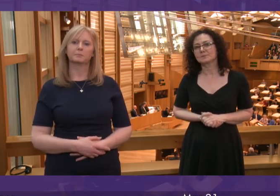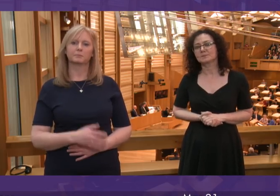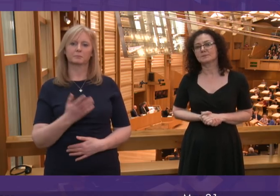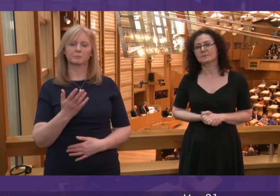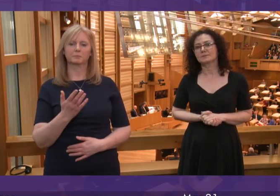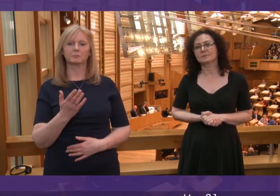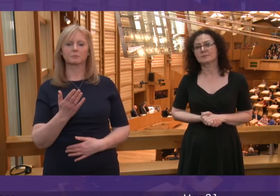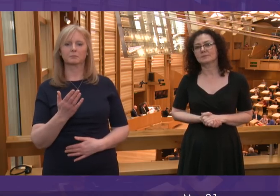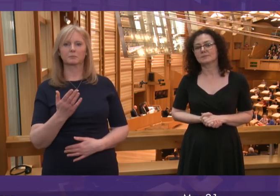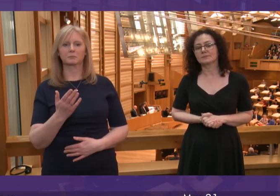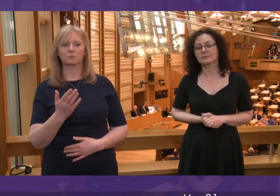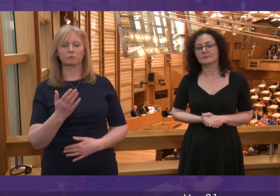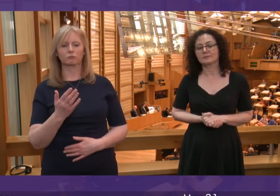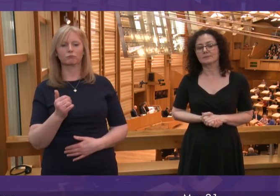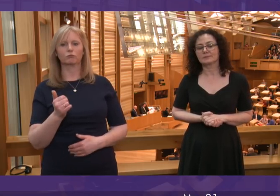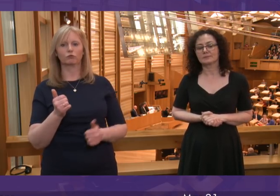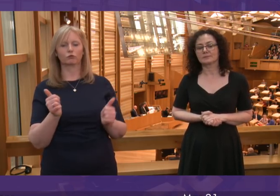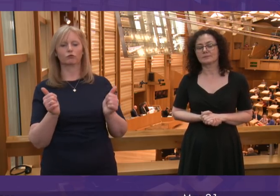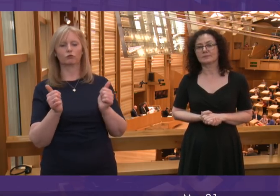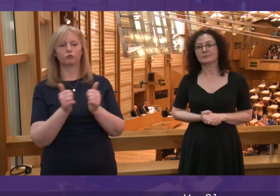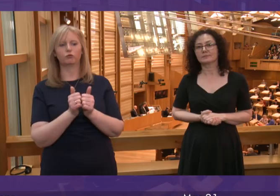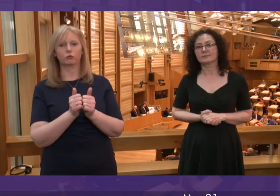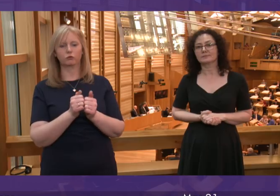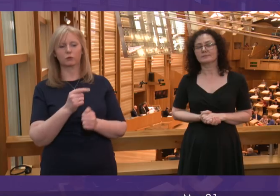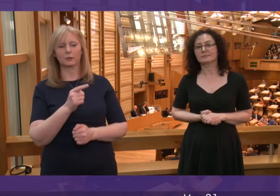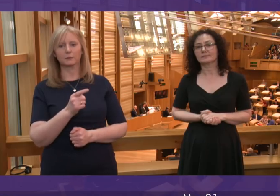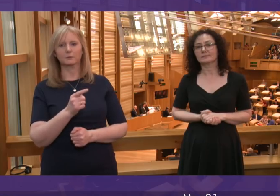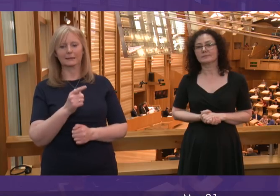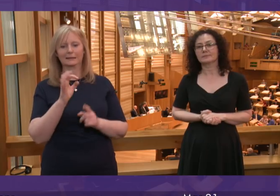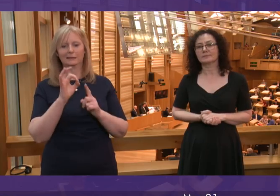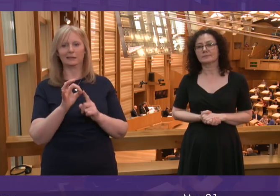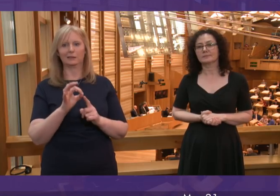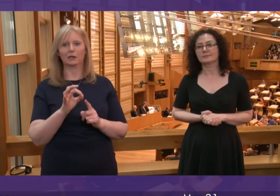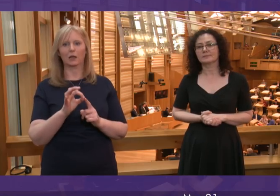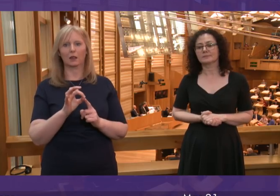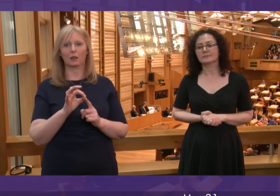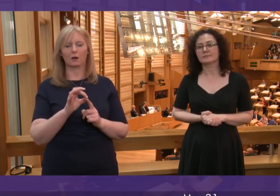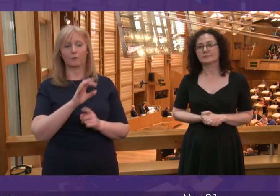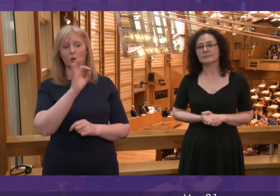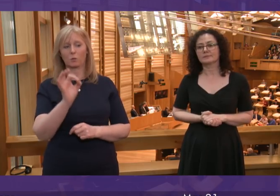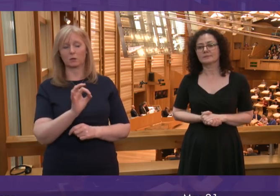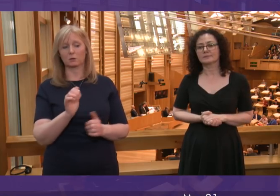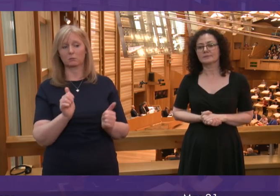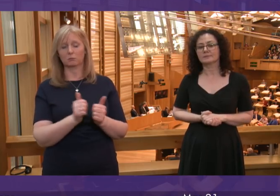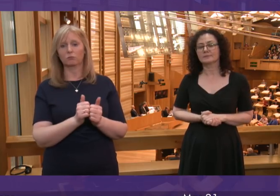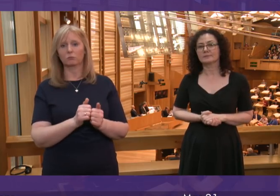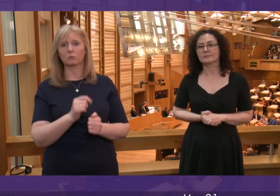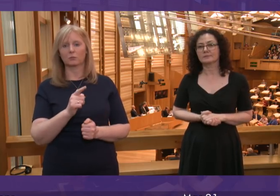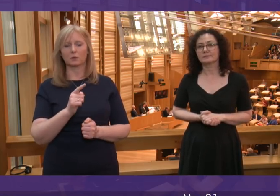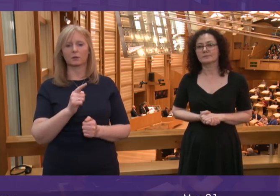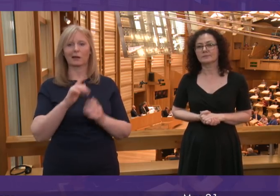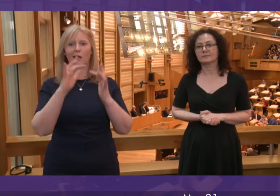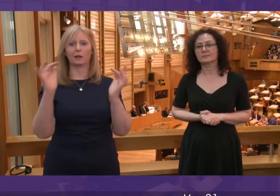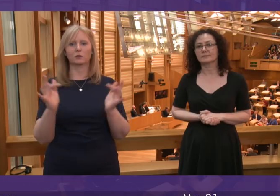Firstly, can I agree very much with the sentiments and the detail of Liz Smith's question? The internet and social media